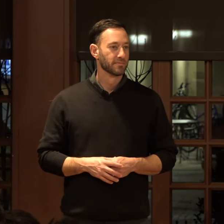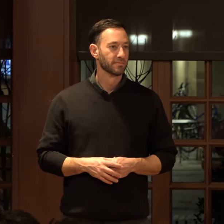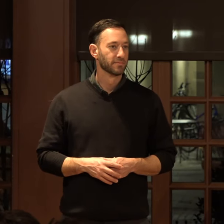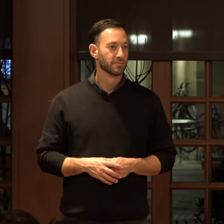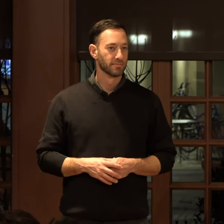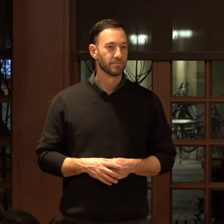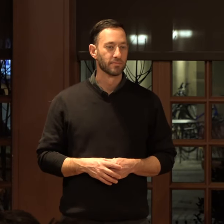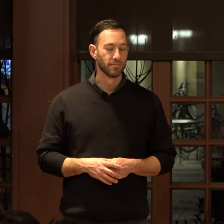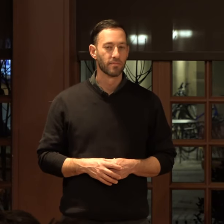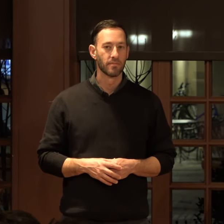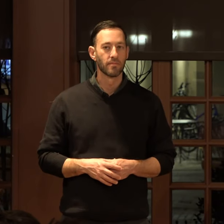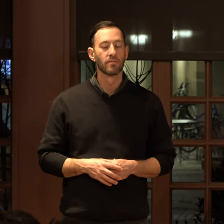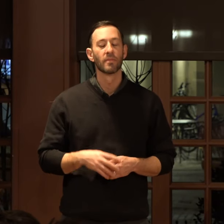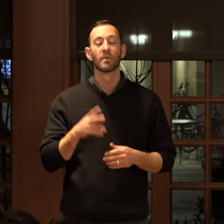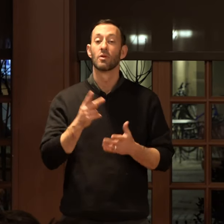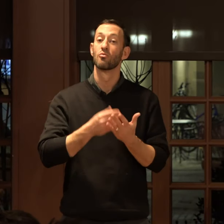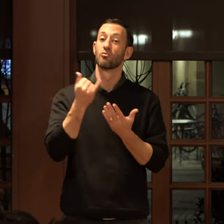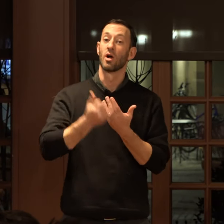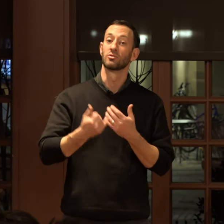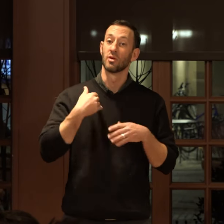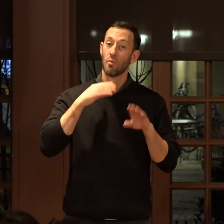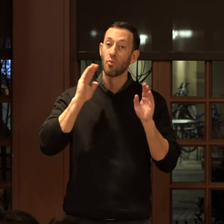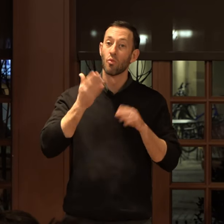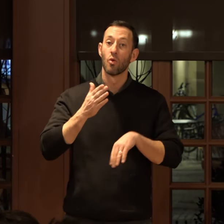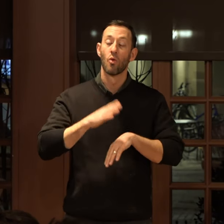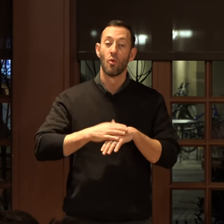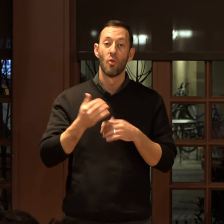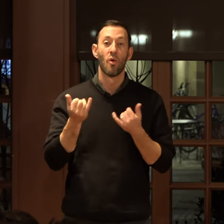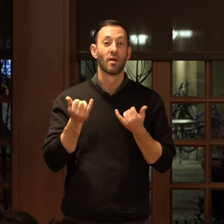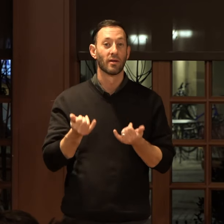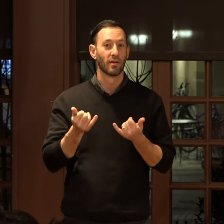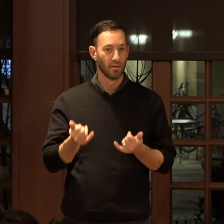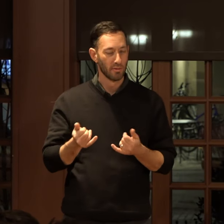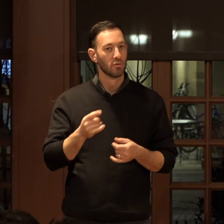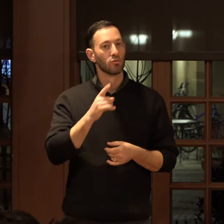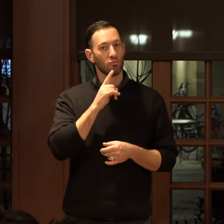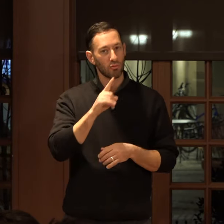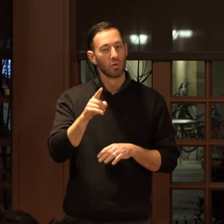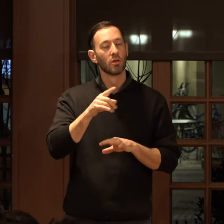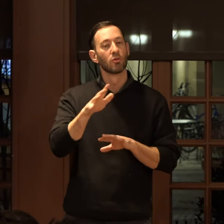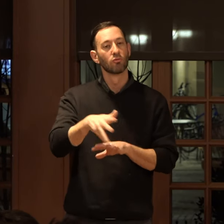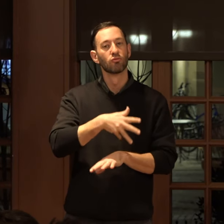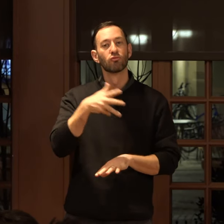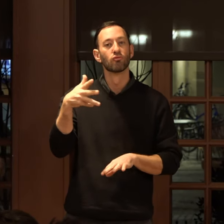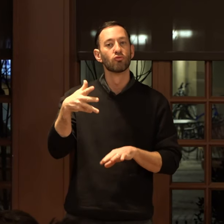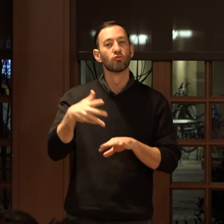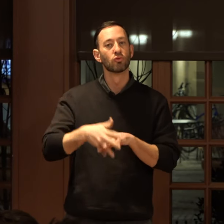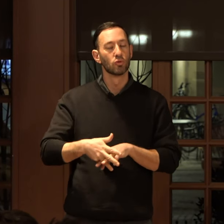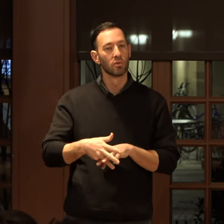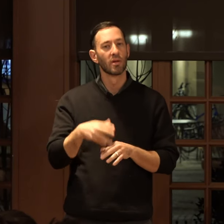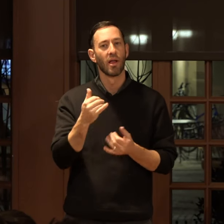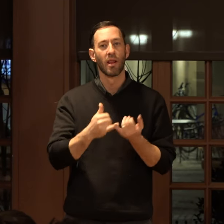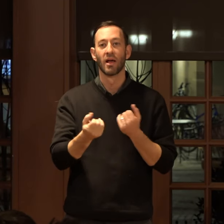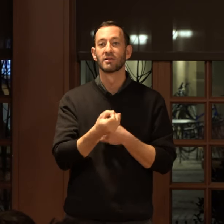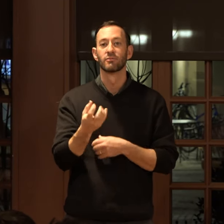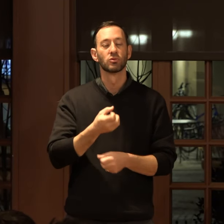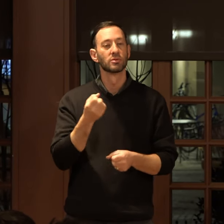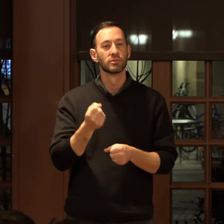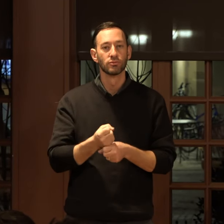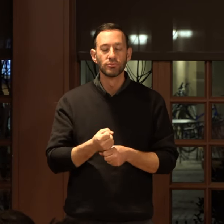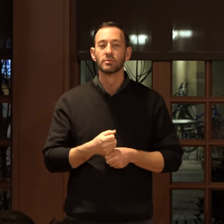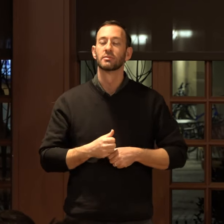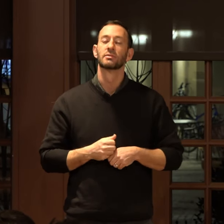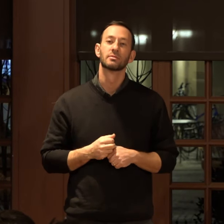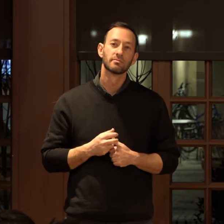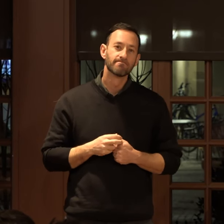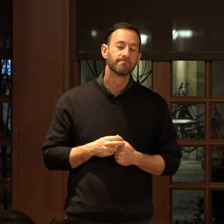So the project that I'm working on now is very much rooted in the last few years of sort of this